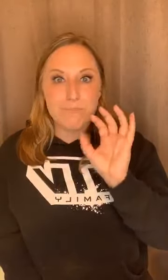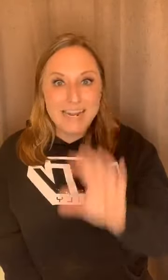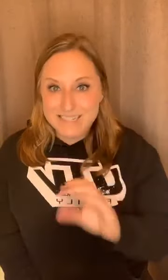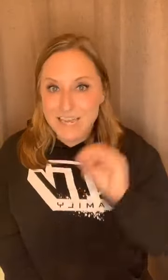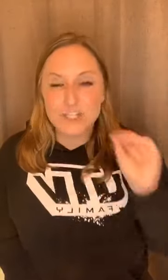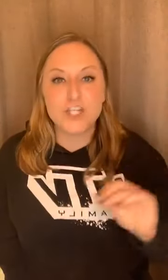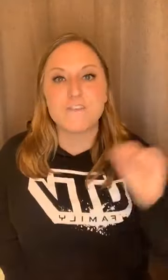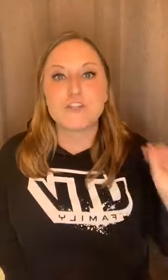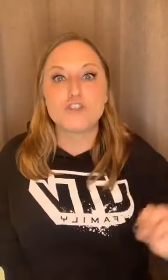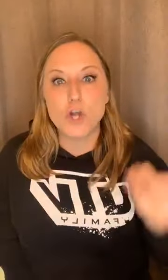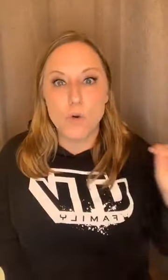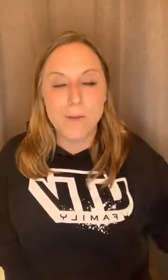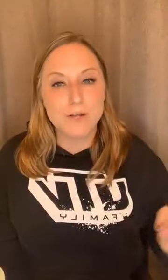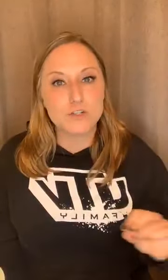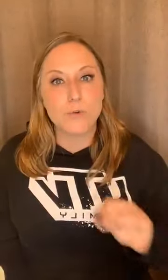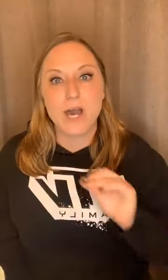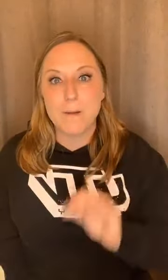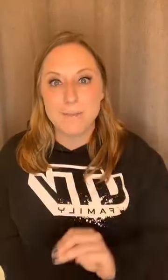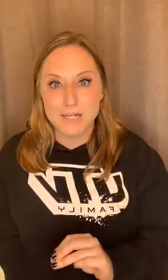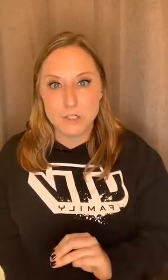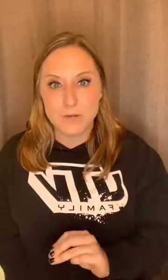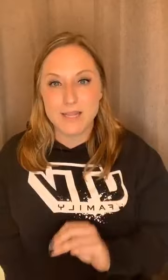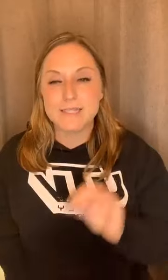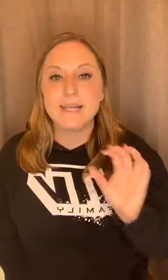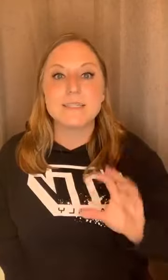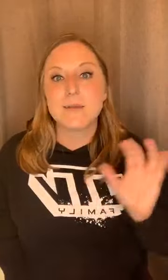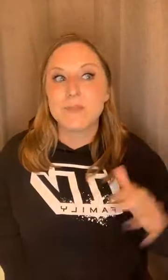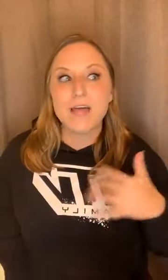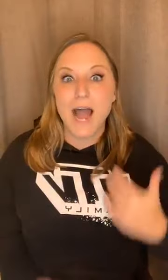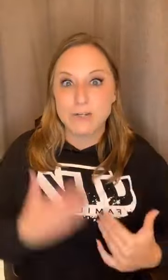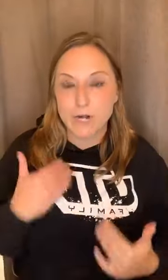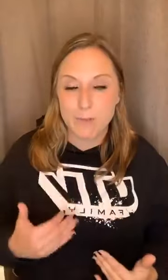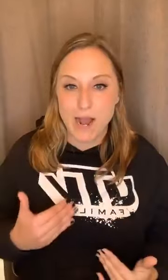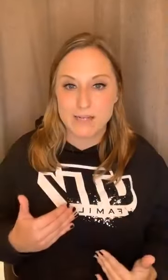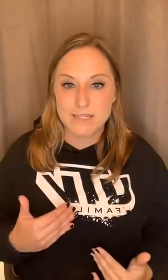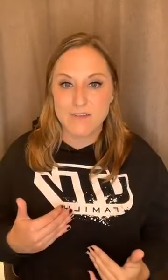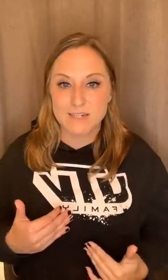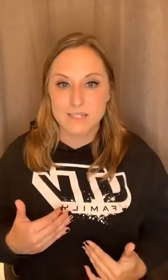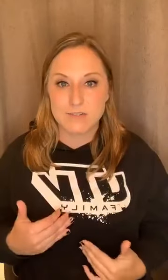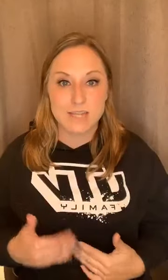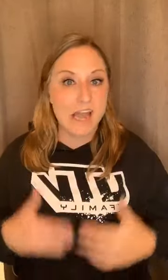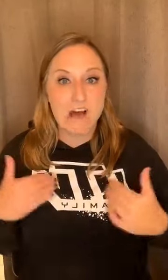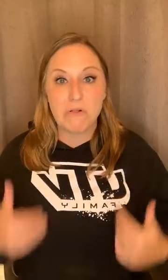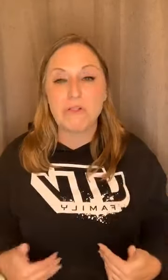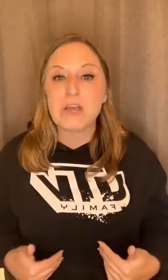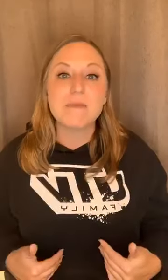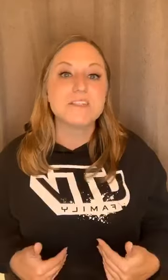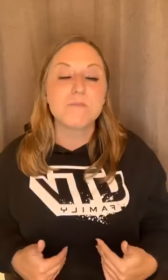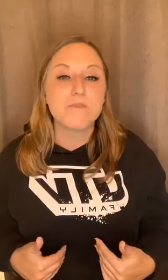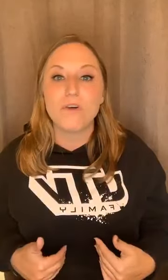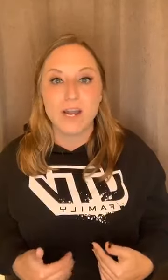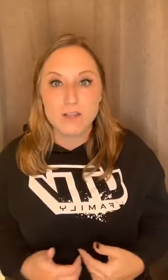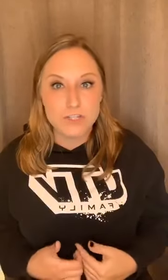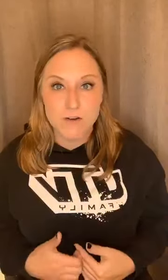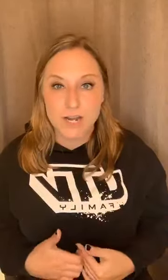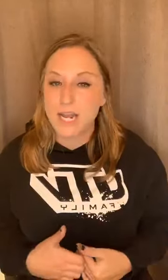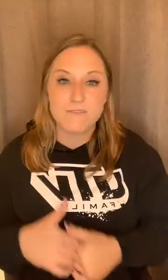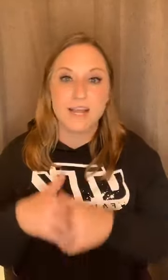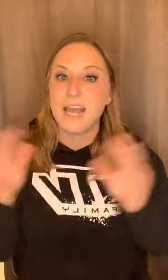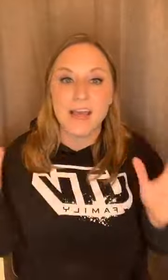mindset shift so much quicker by doing this. And it's something that I try to practice every single day. I'll look at myself before I get in the shower naked. If I can't,